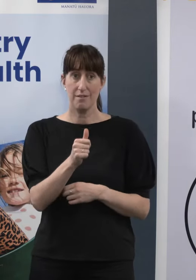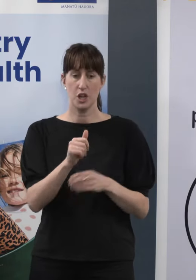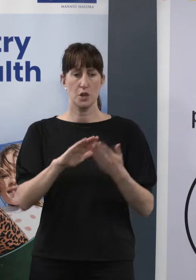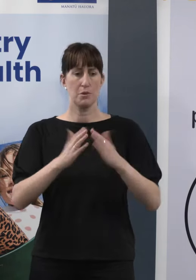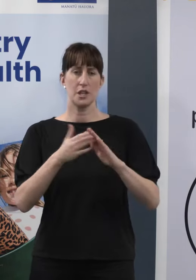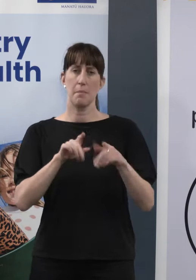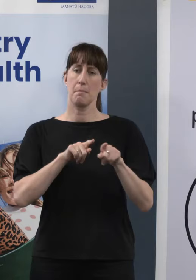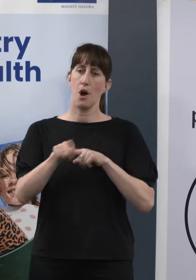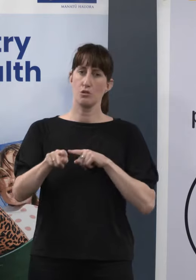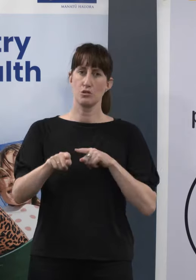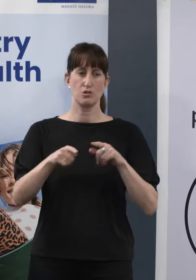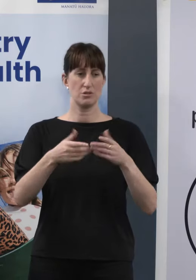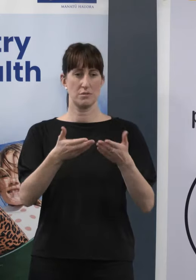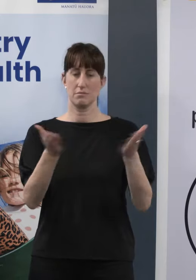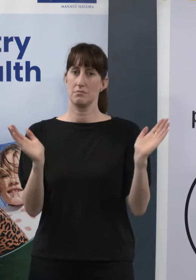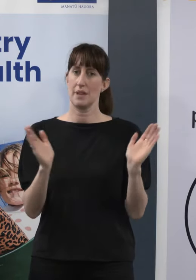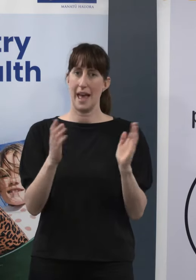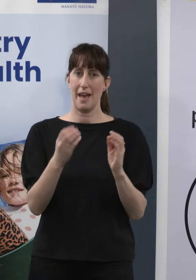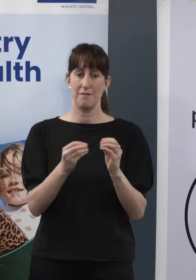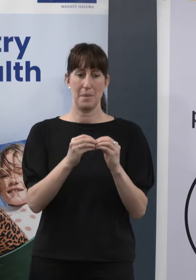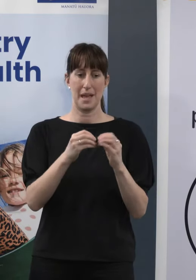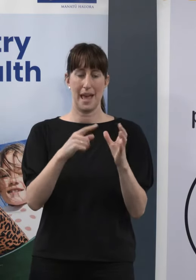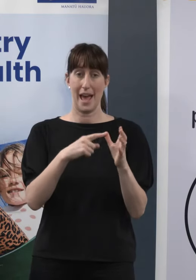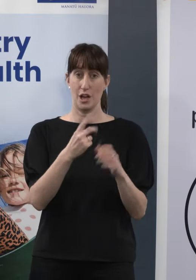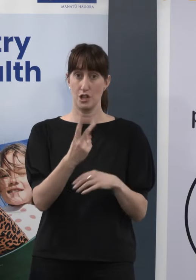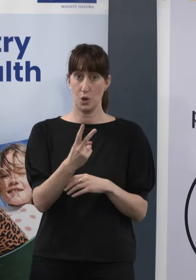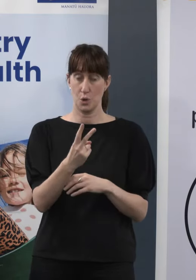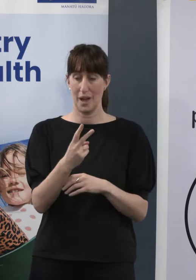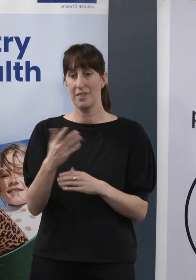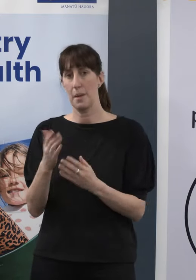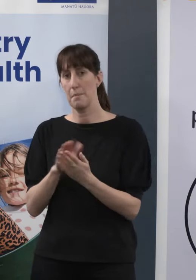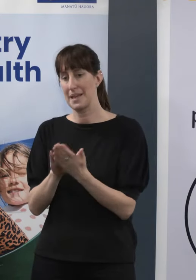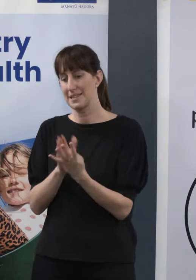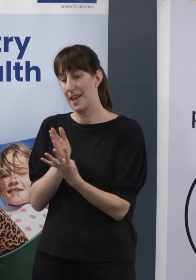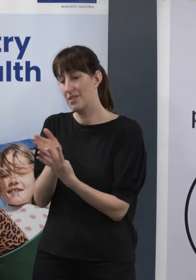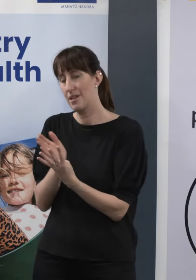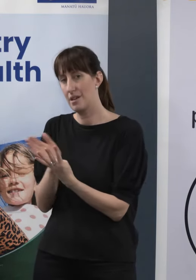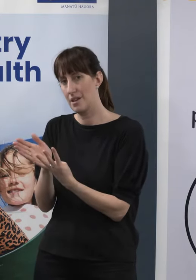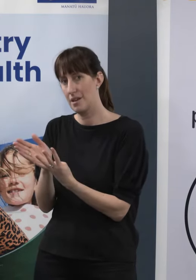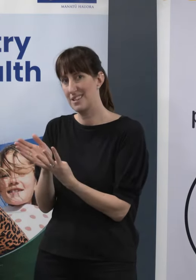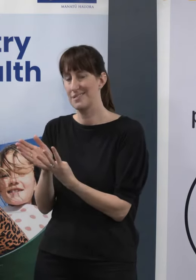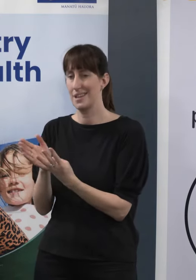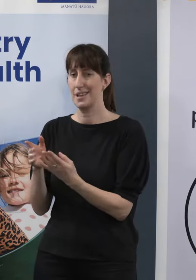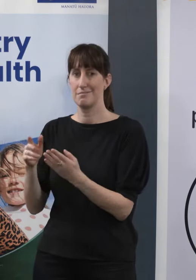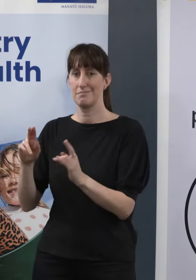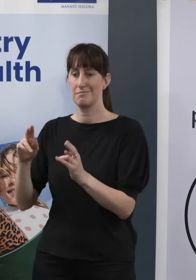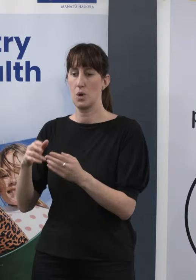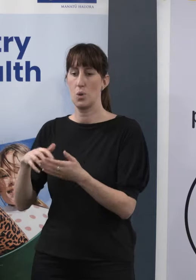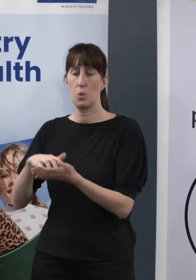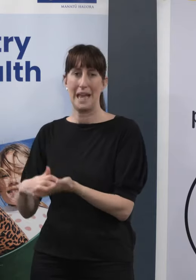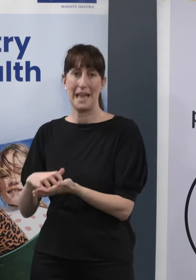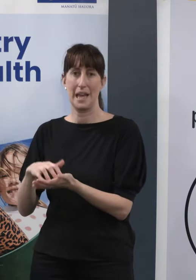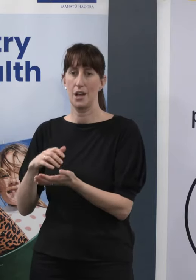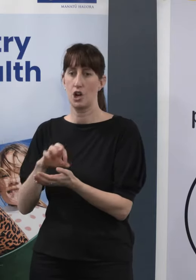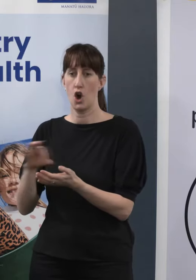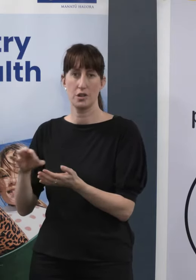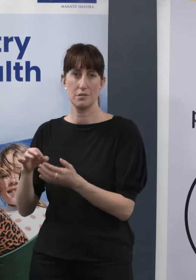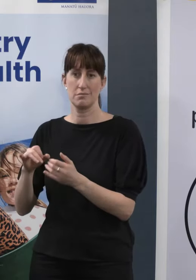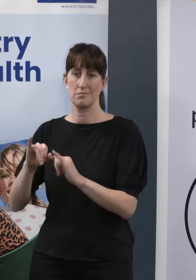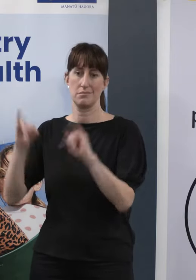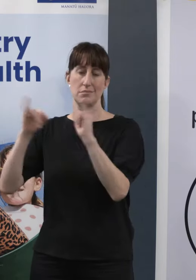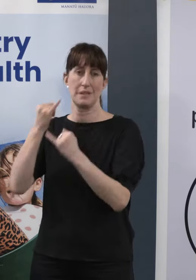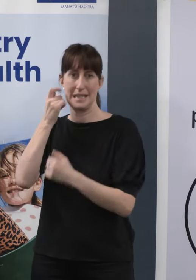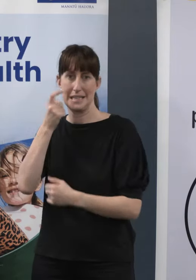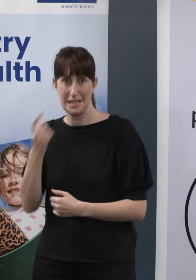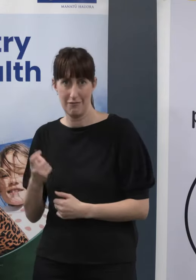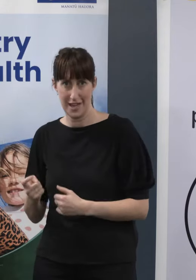rather than BA.1 sub-variant. Over 85% of ours through the Omicron outbreak have been BA.2, so our hope is that